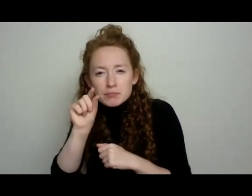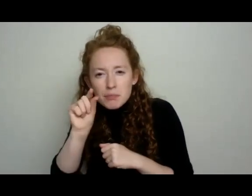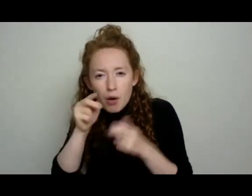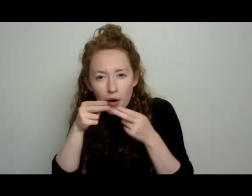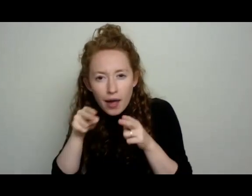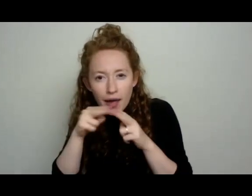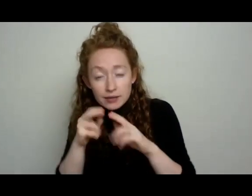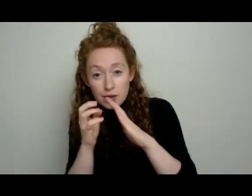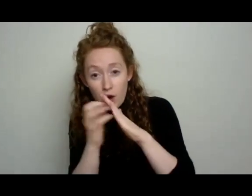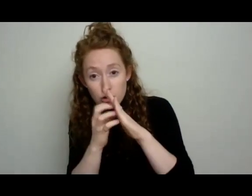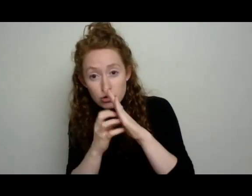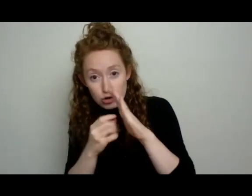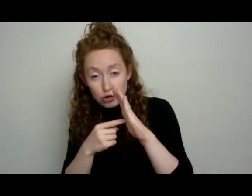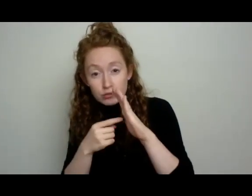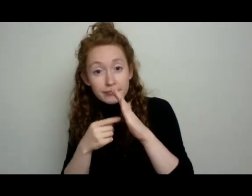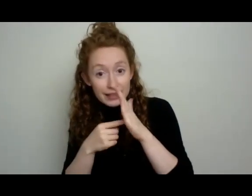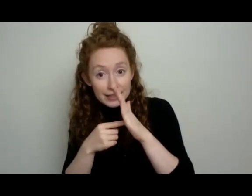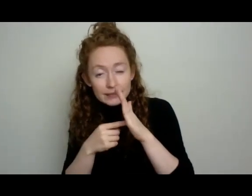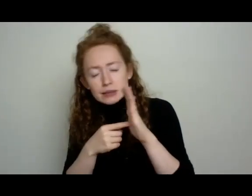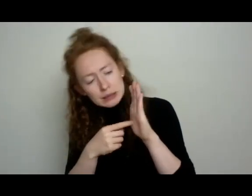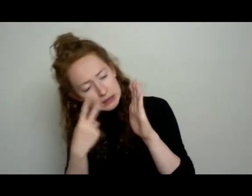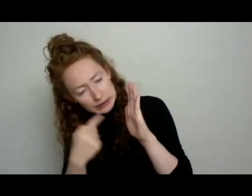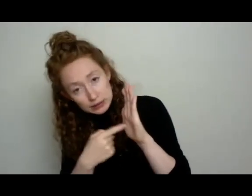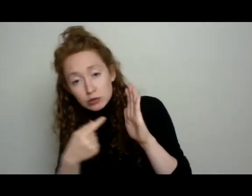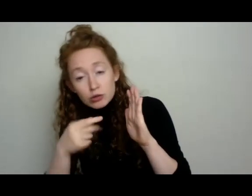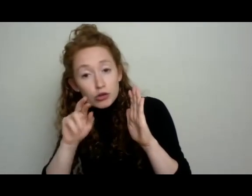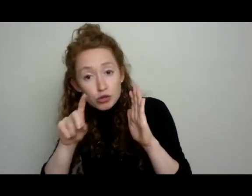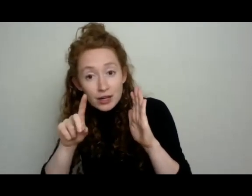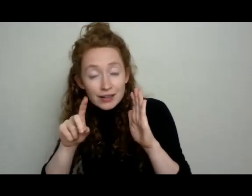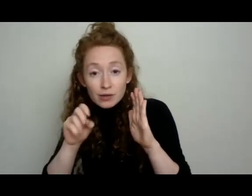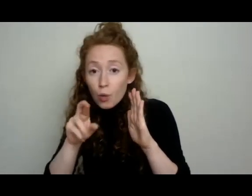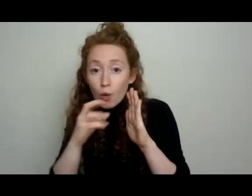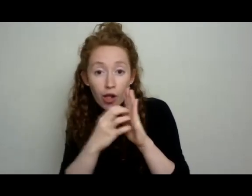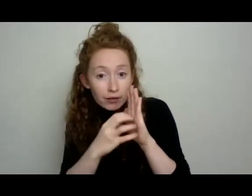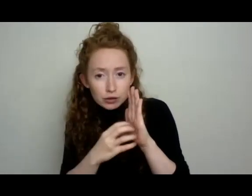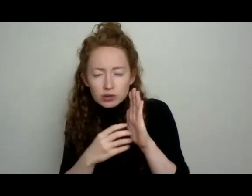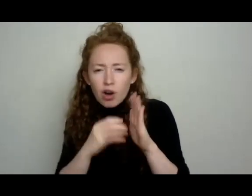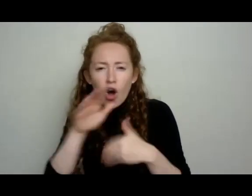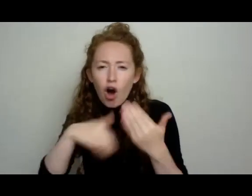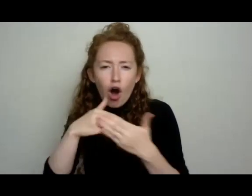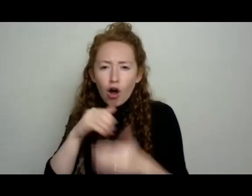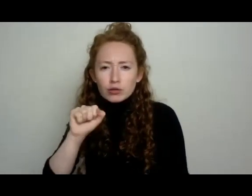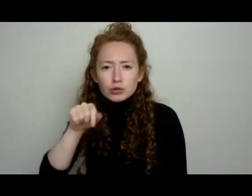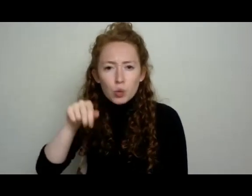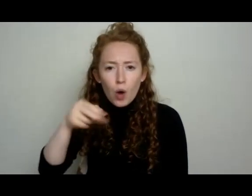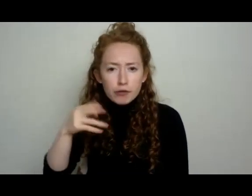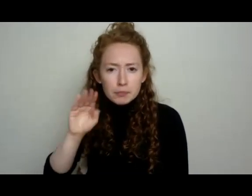undersides of cucurbit leaves, whether they're in a grid or in a cluster, that's all squash bug. I'm so excited to know. So I'm glad I've been squishing them my